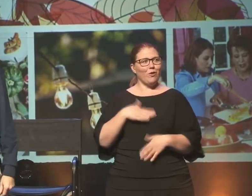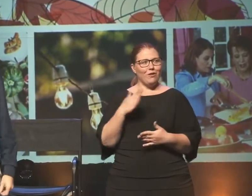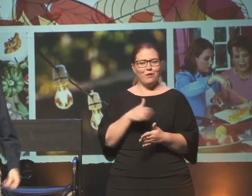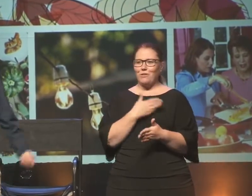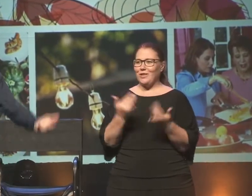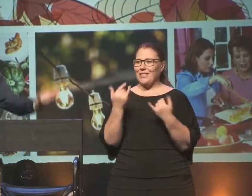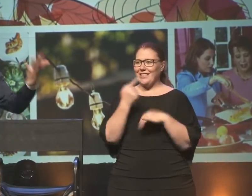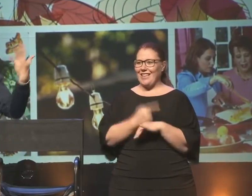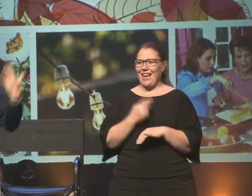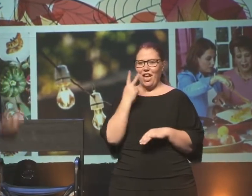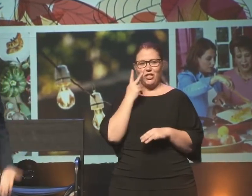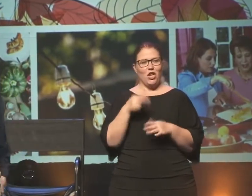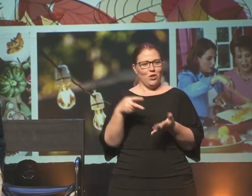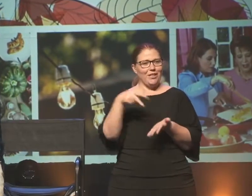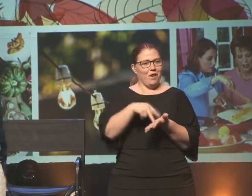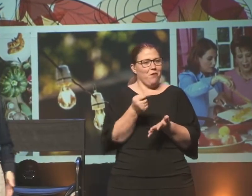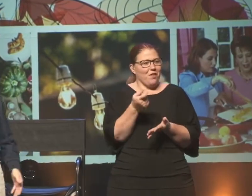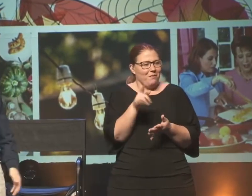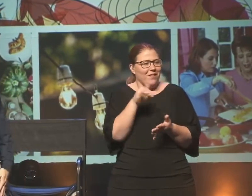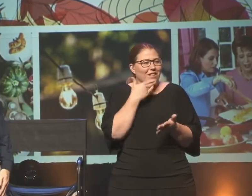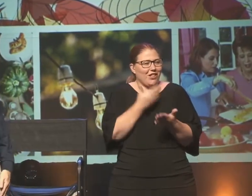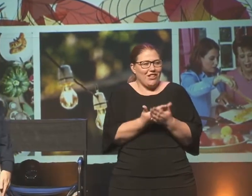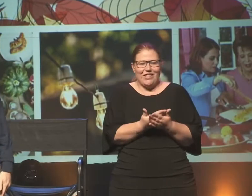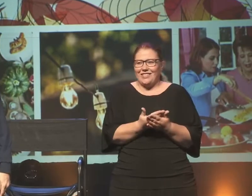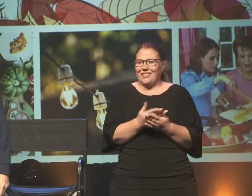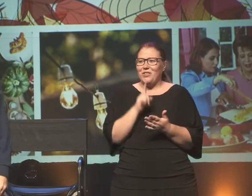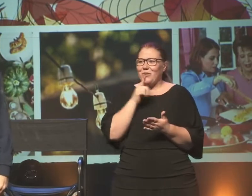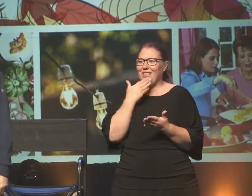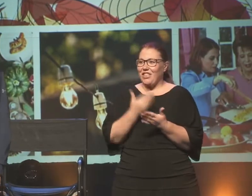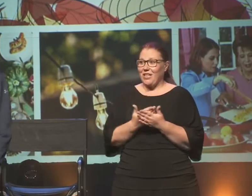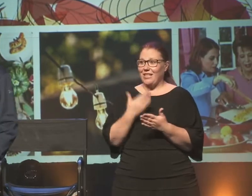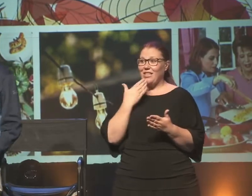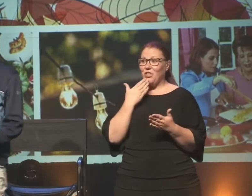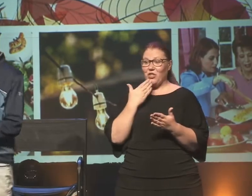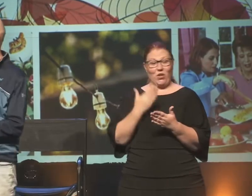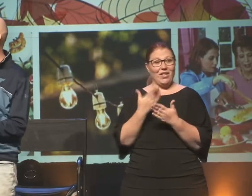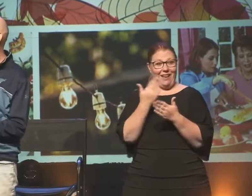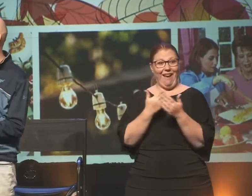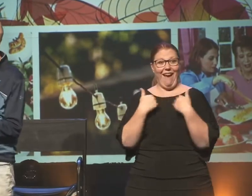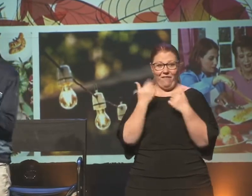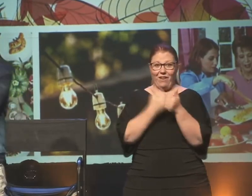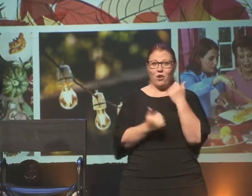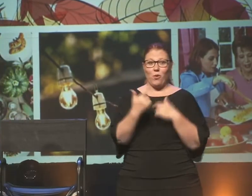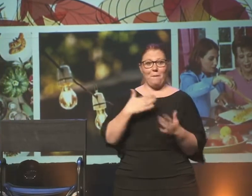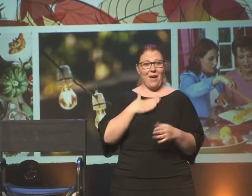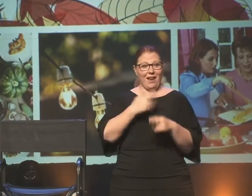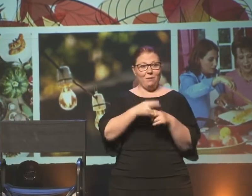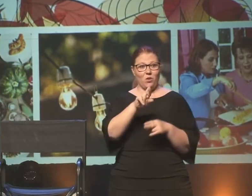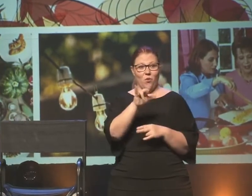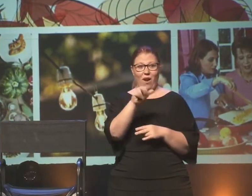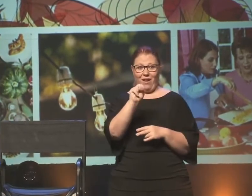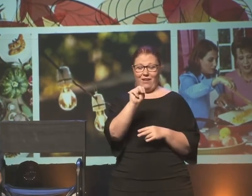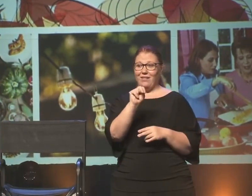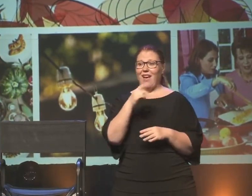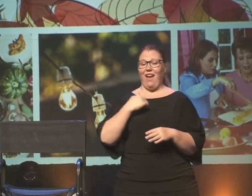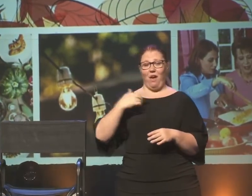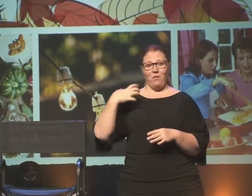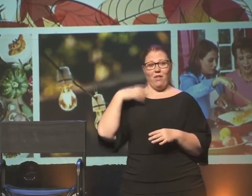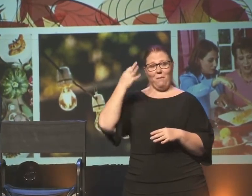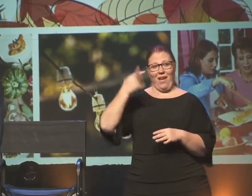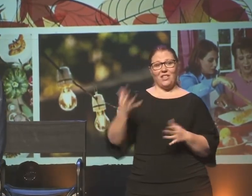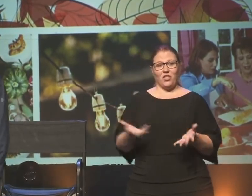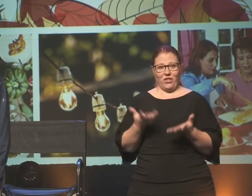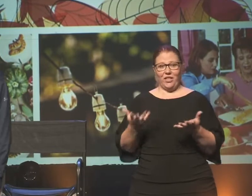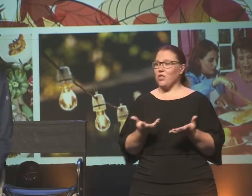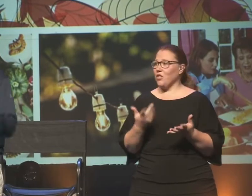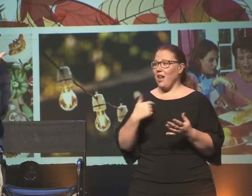I saw you stand up for a little bit there, so that's good. That's very good. Well, it's good to have everybody here. My name is Ryan, as John said, and I'm the lead pastor here,